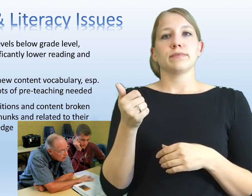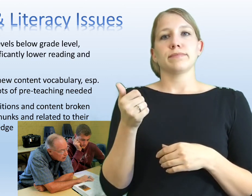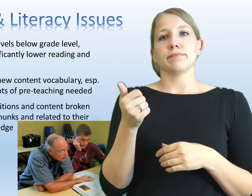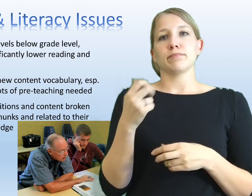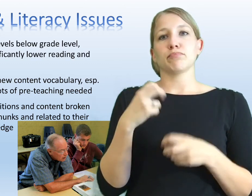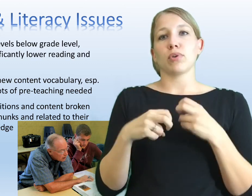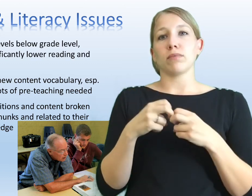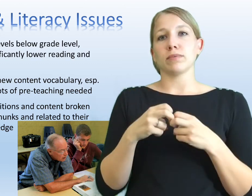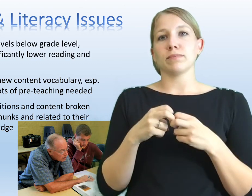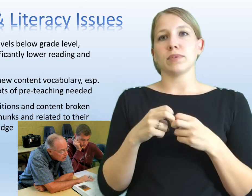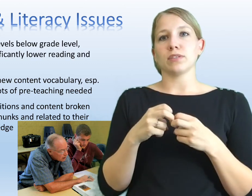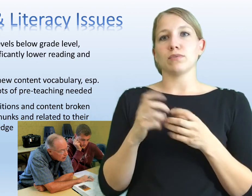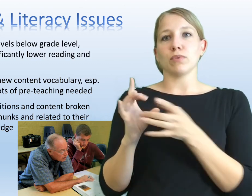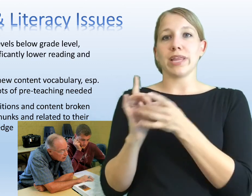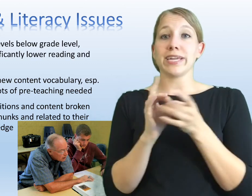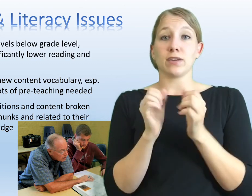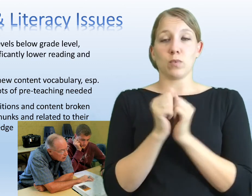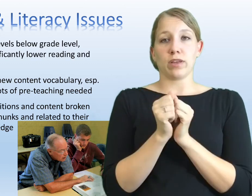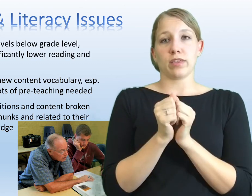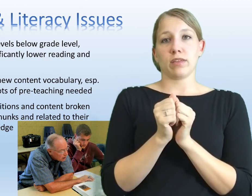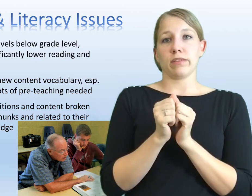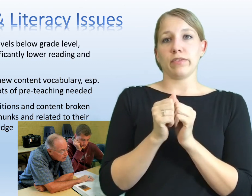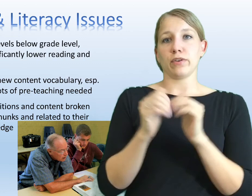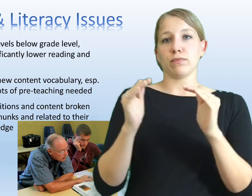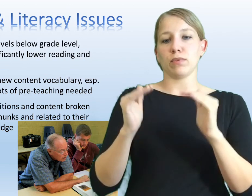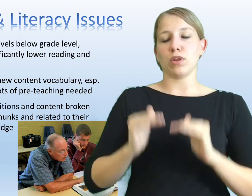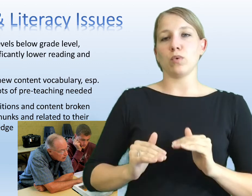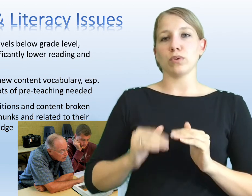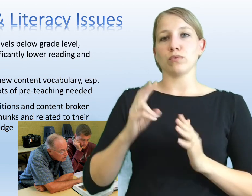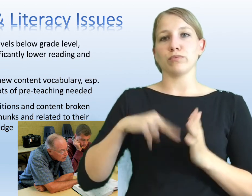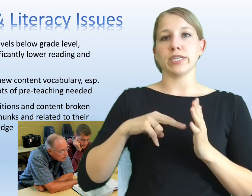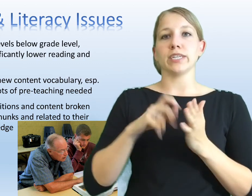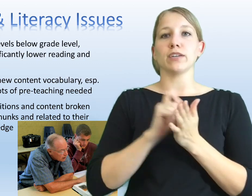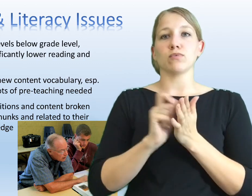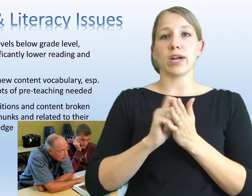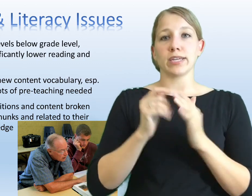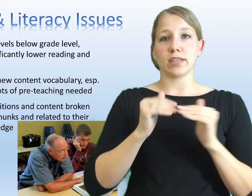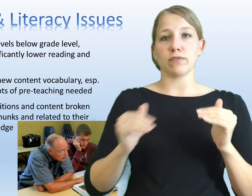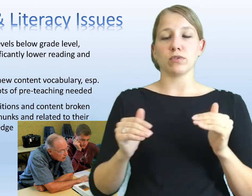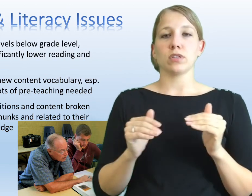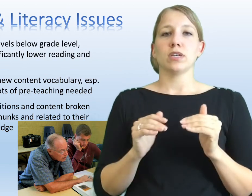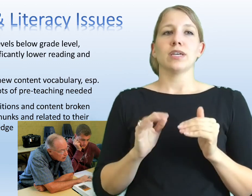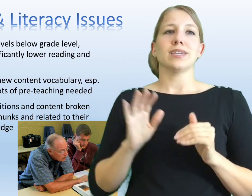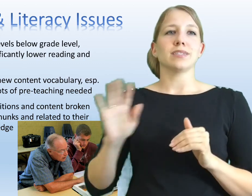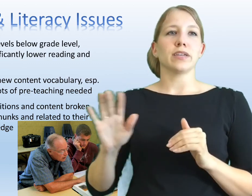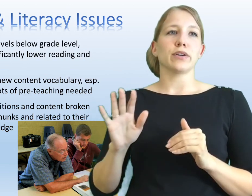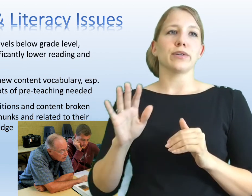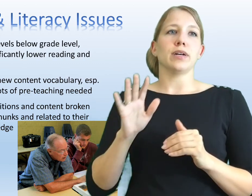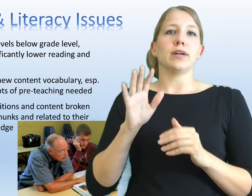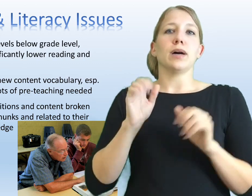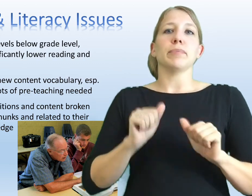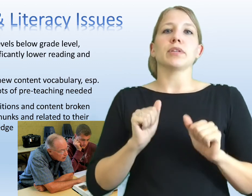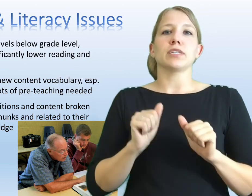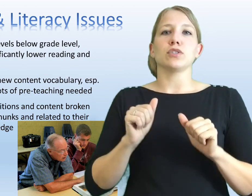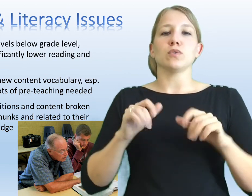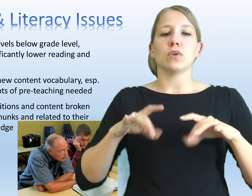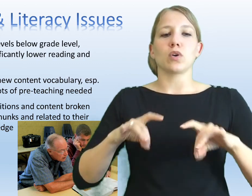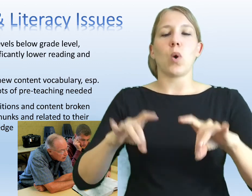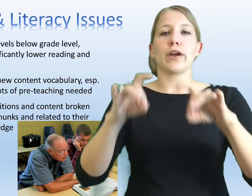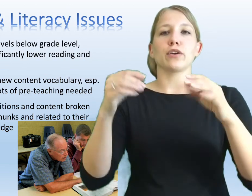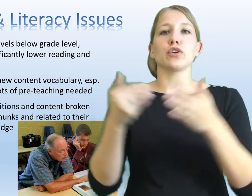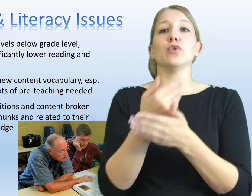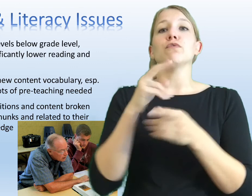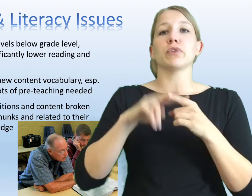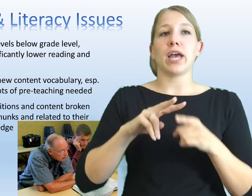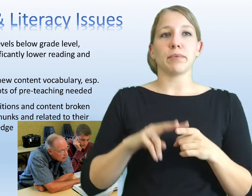problem that's related with their lower reading and writing levels is their ability to